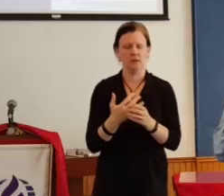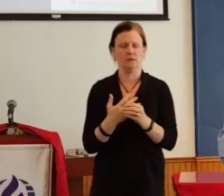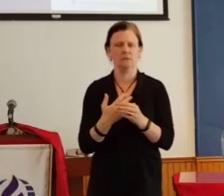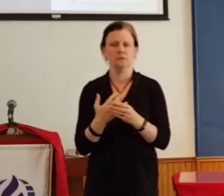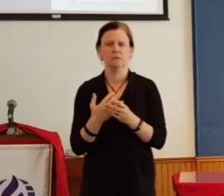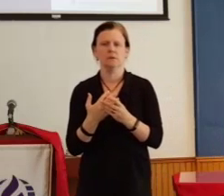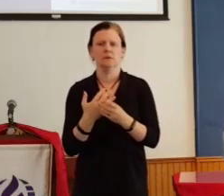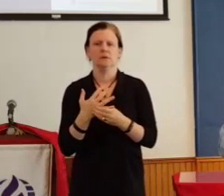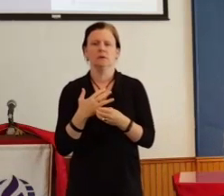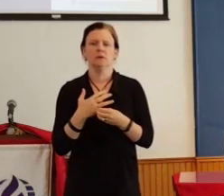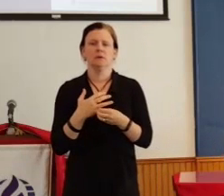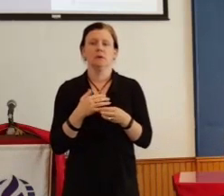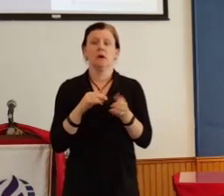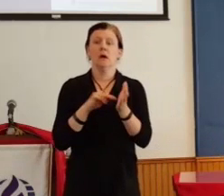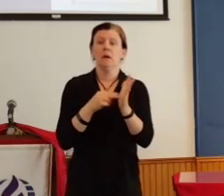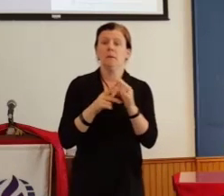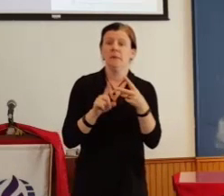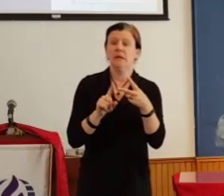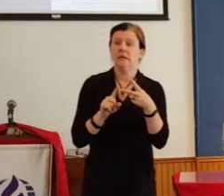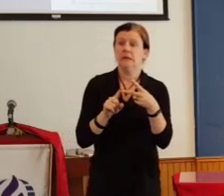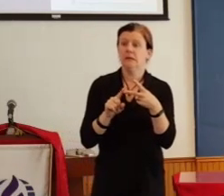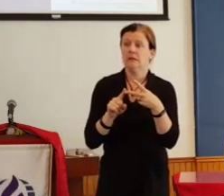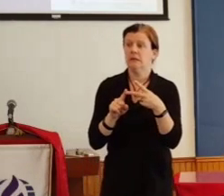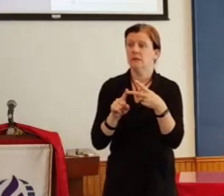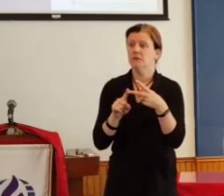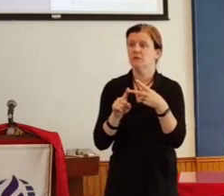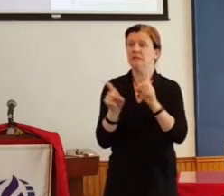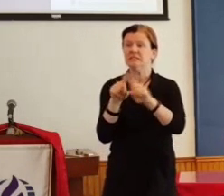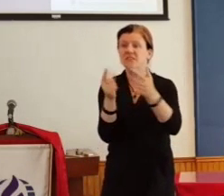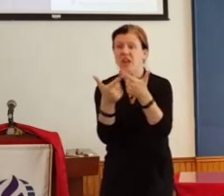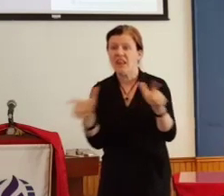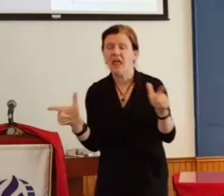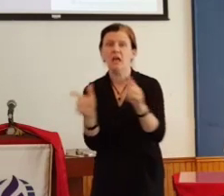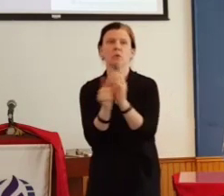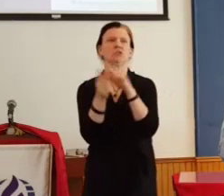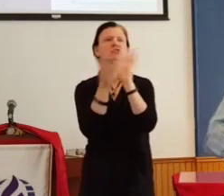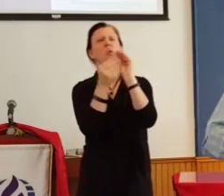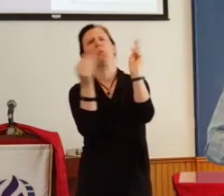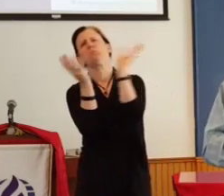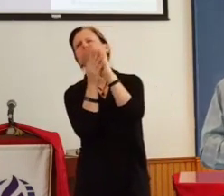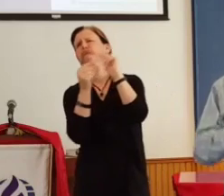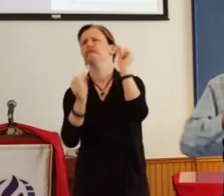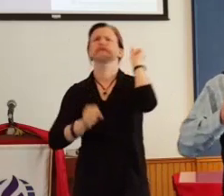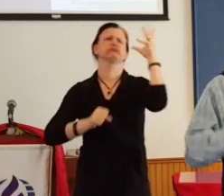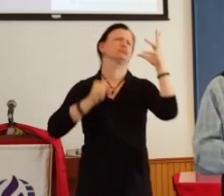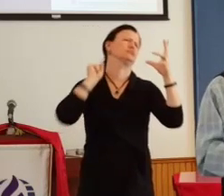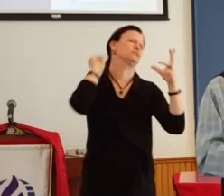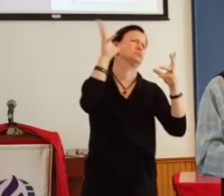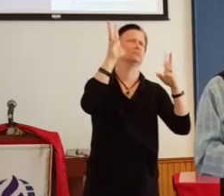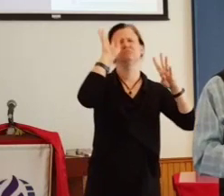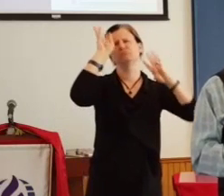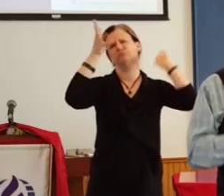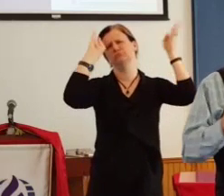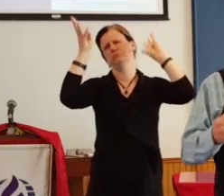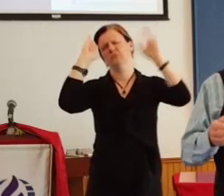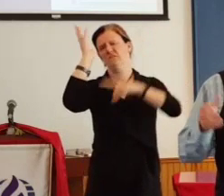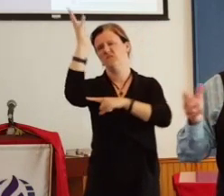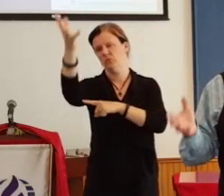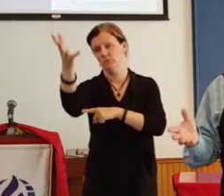don't necessarily mean that we should speak in tongues and utter divinely inspired declarations of the future. Unless, of